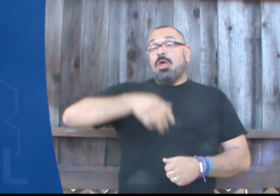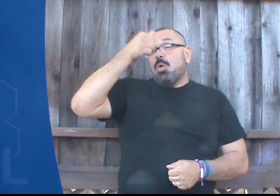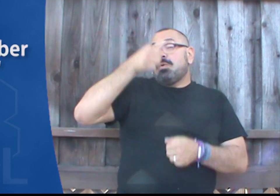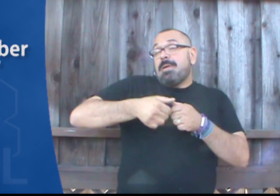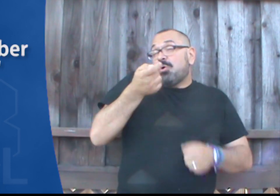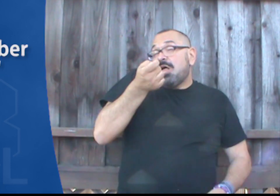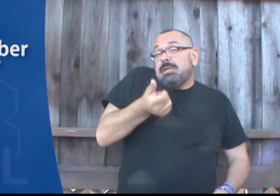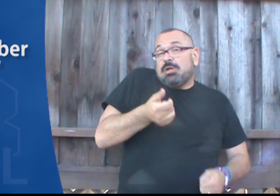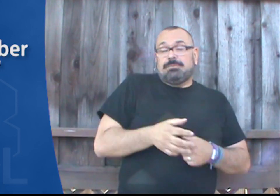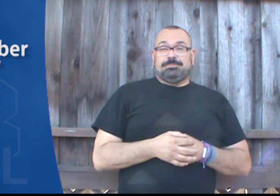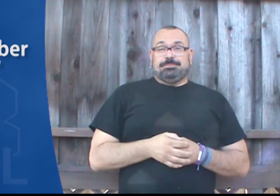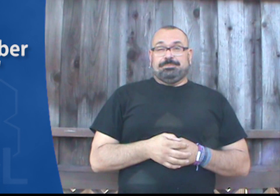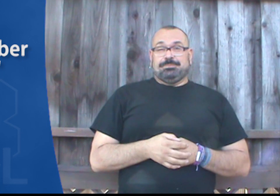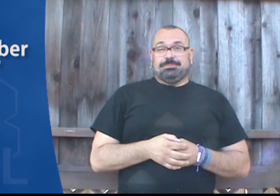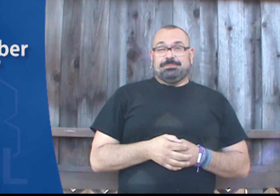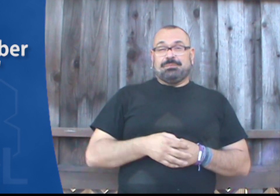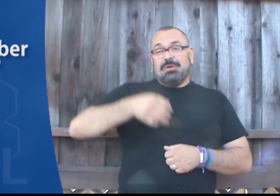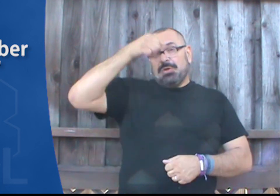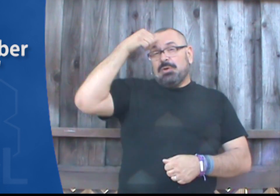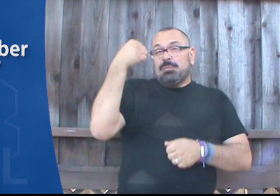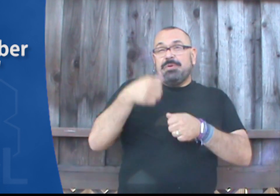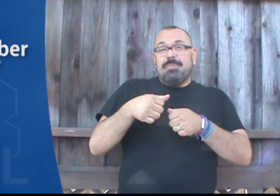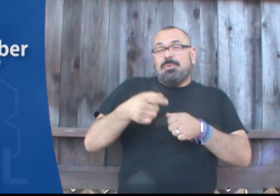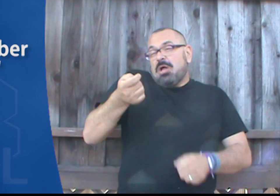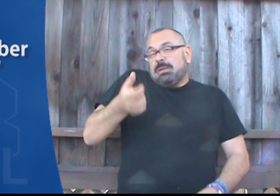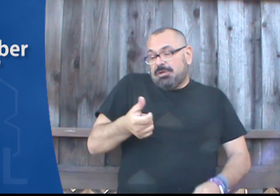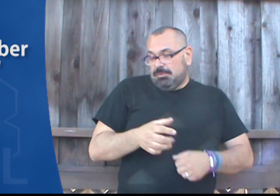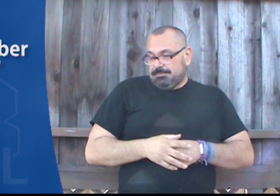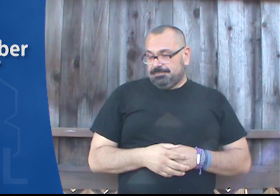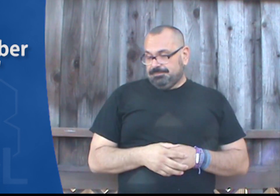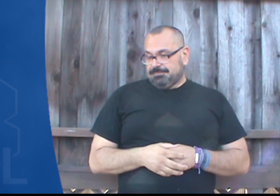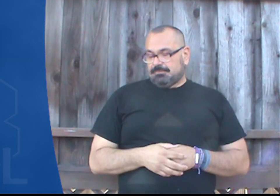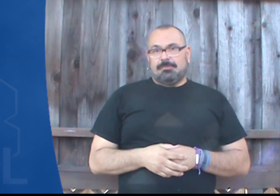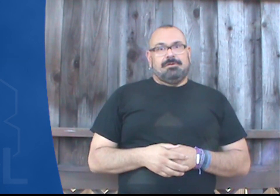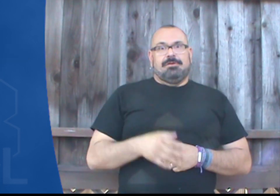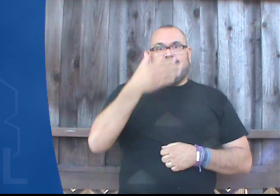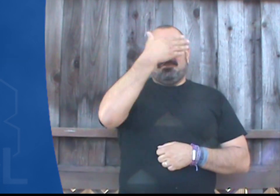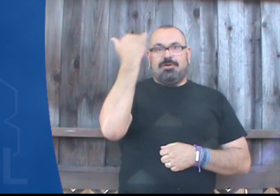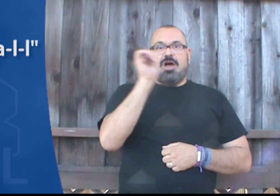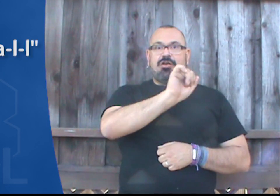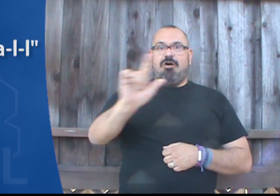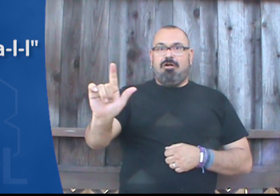Remember a little, remember a little. Forgot all,